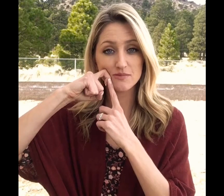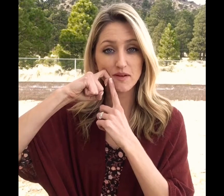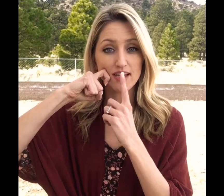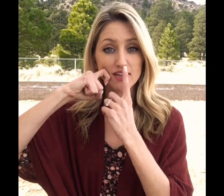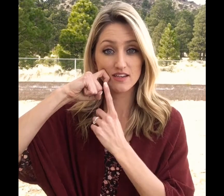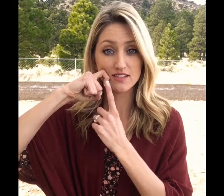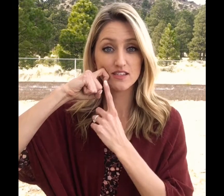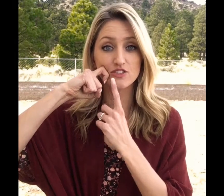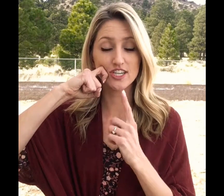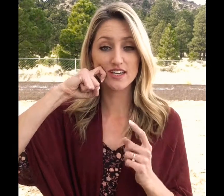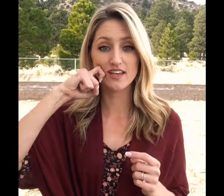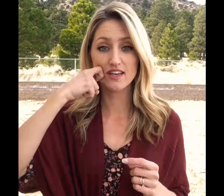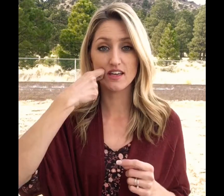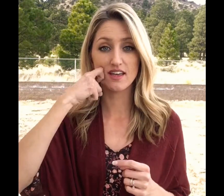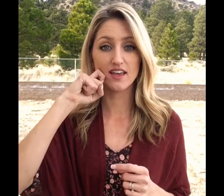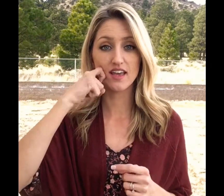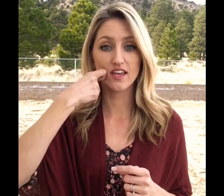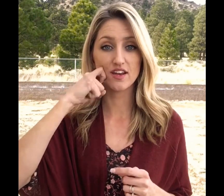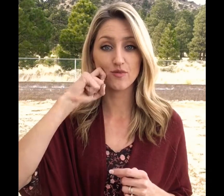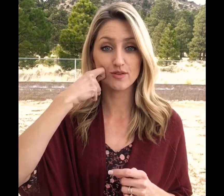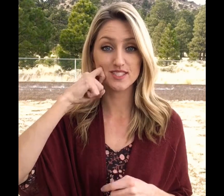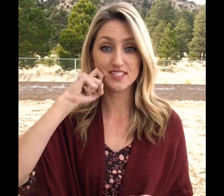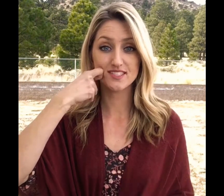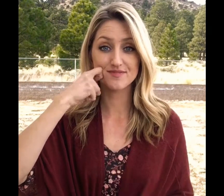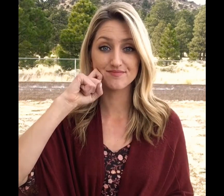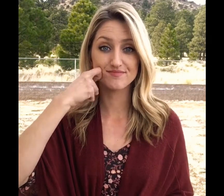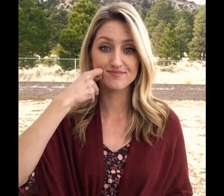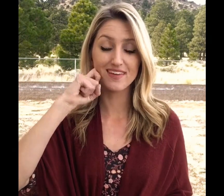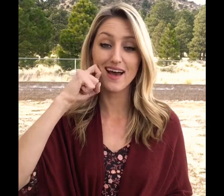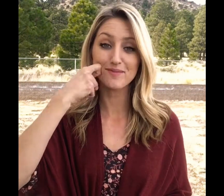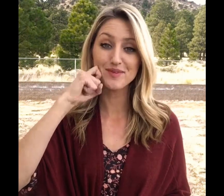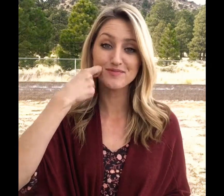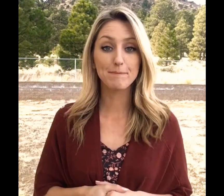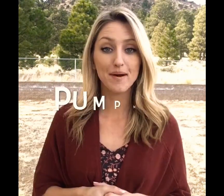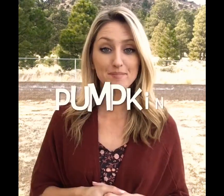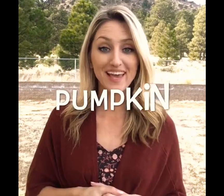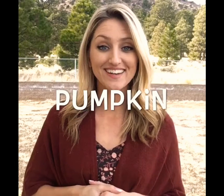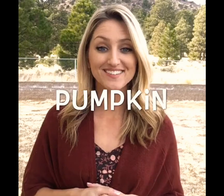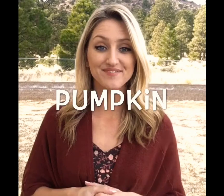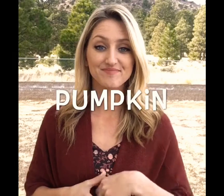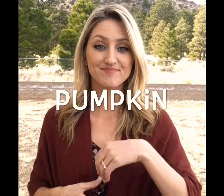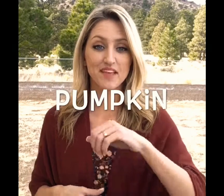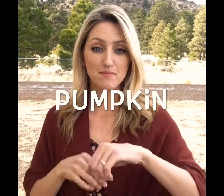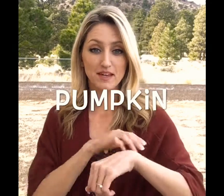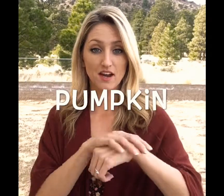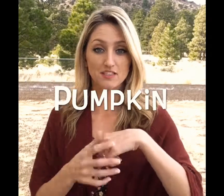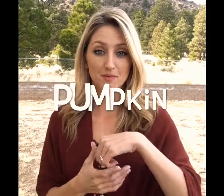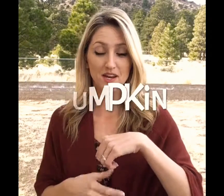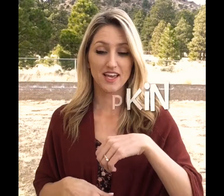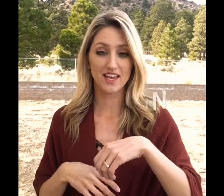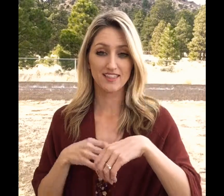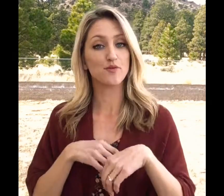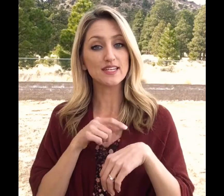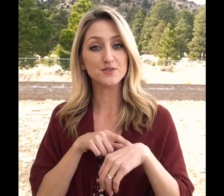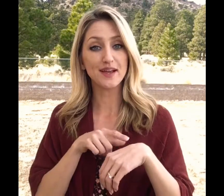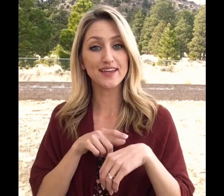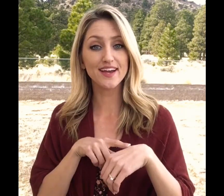my cheek and rotates. Apple. Pumpkin. My non-dominant hand it rests right here